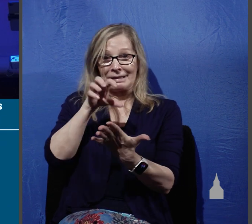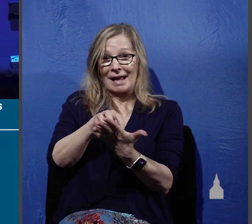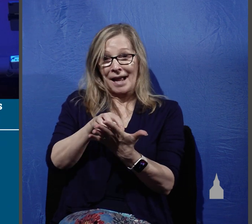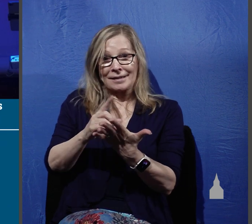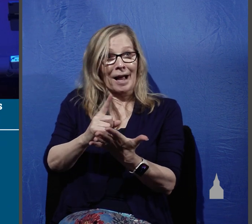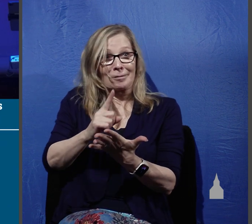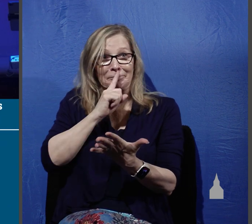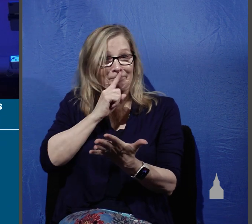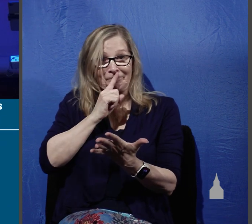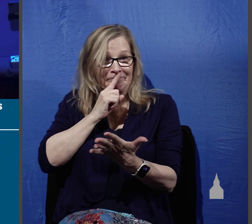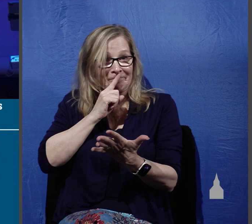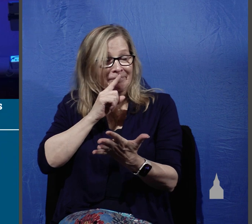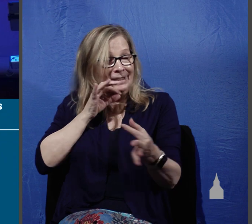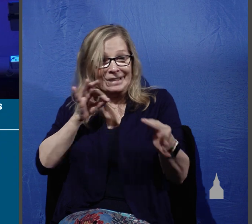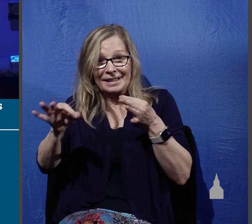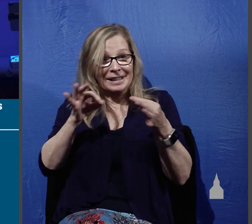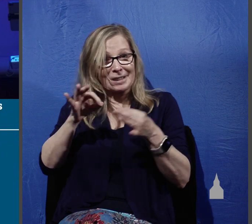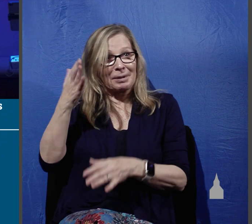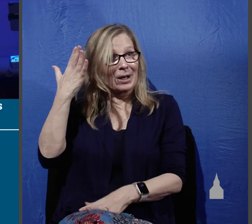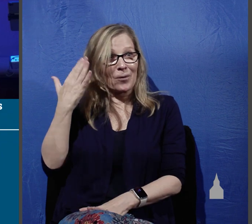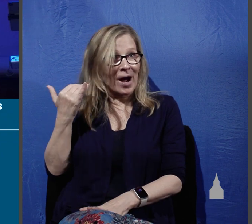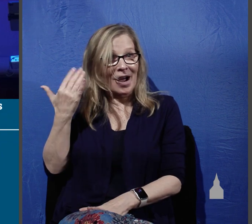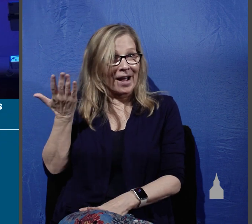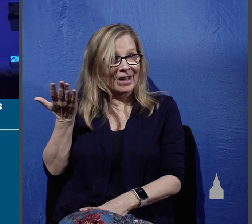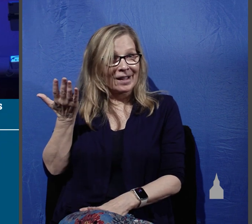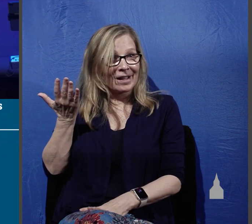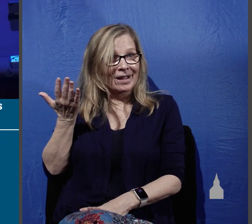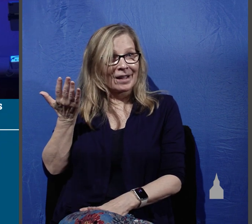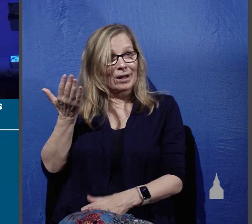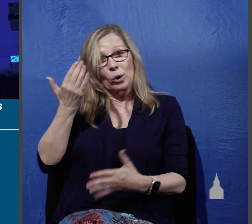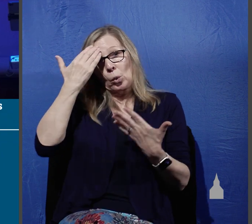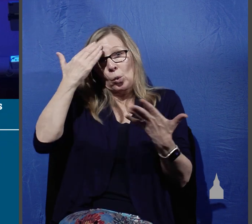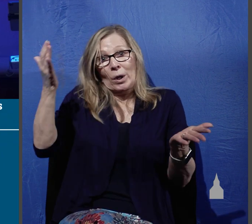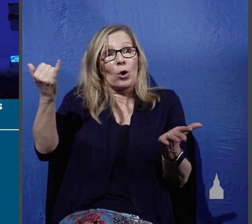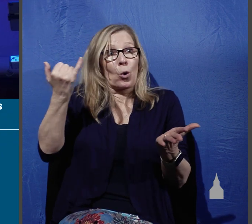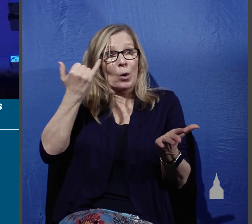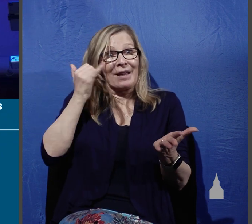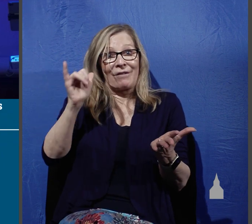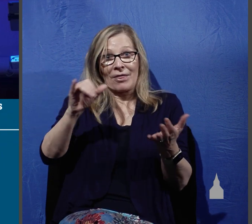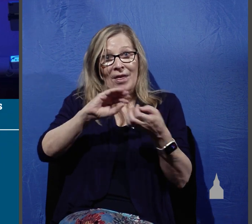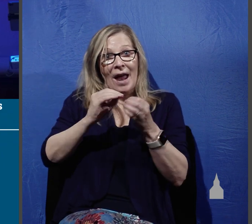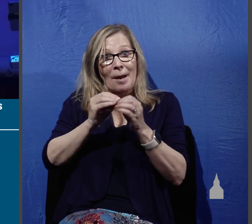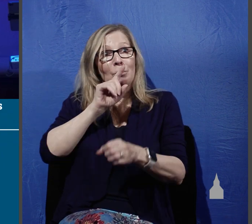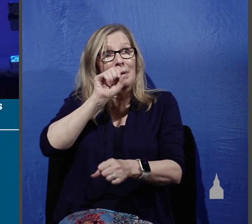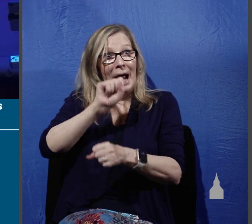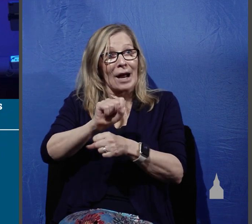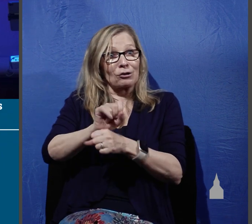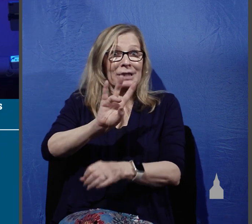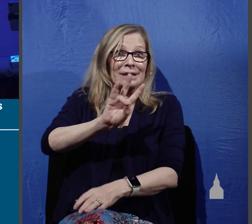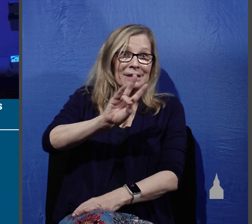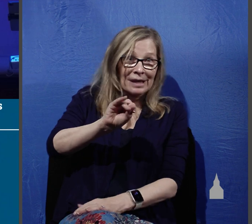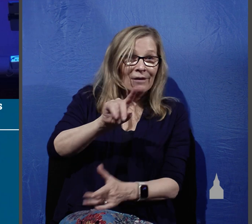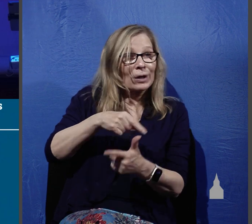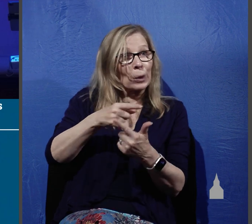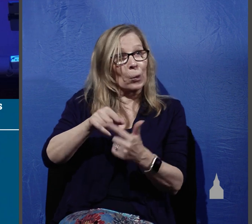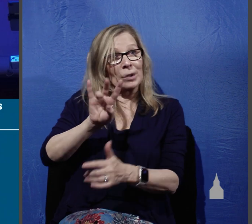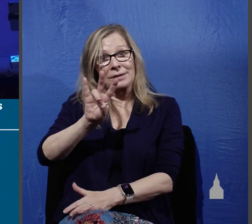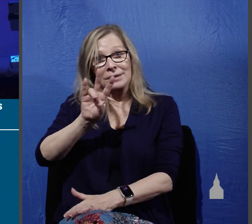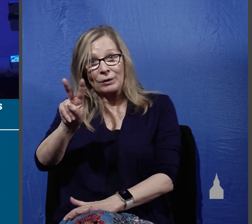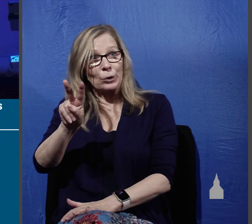tell us why. In fact, we don't even know for certain if this number was actually 70 or 72 because